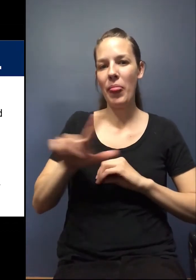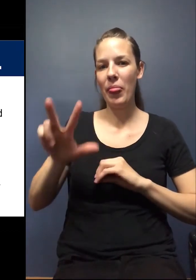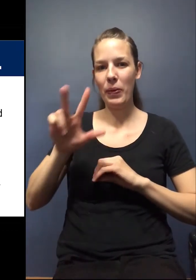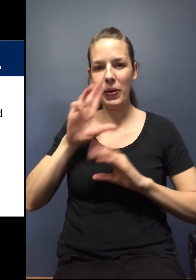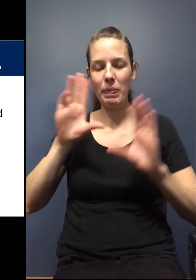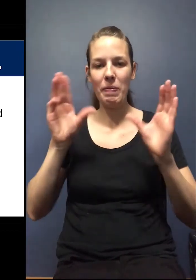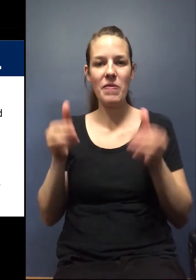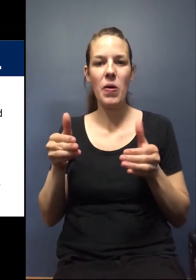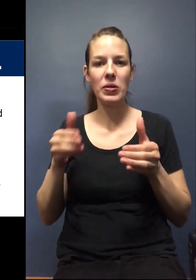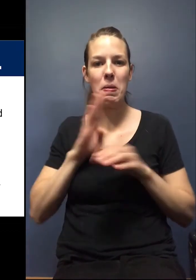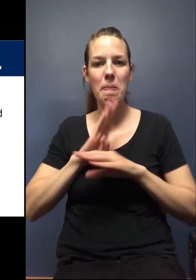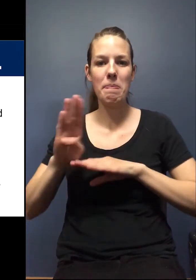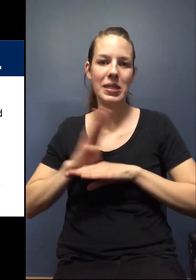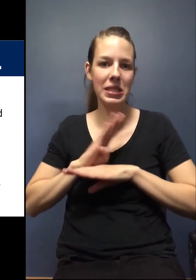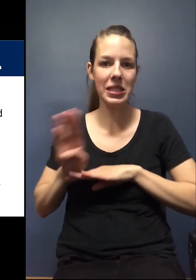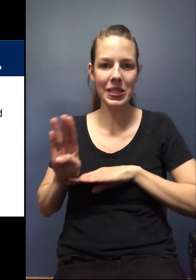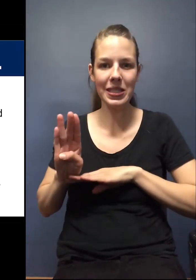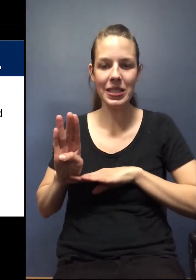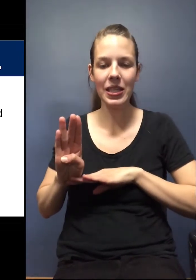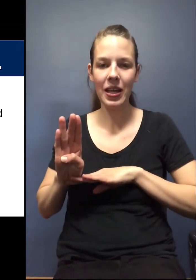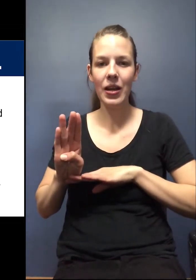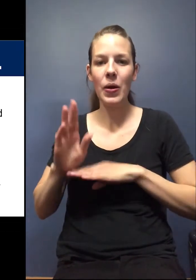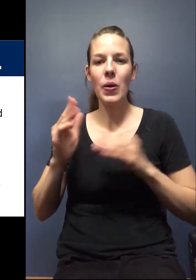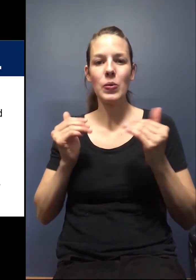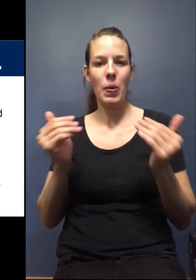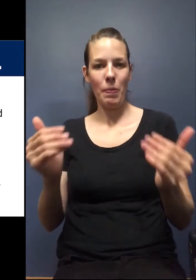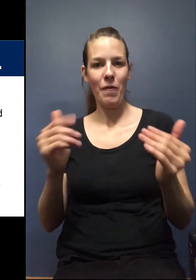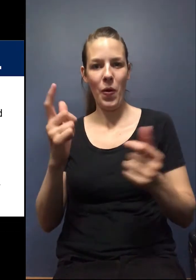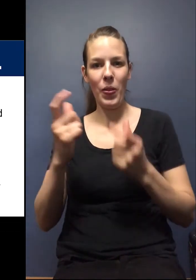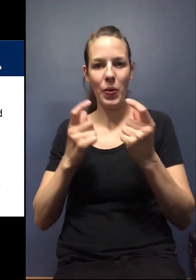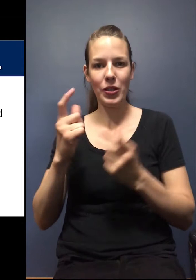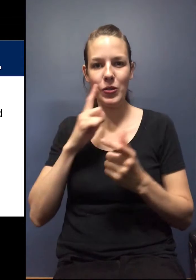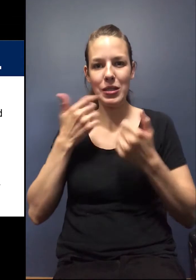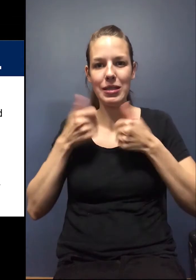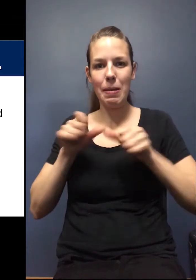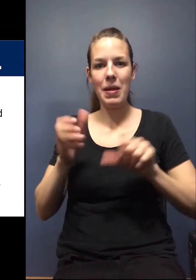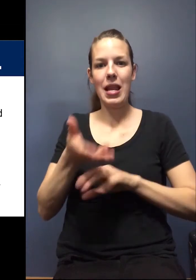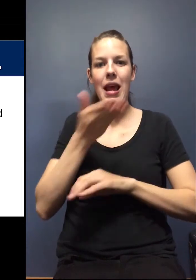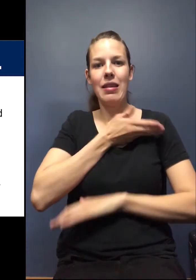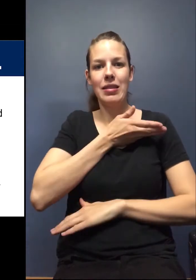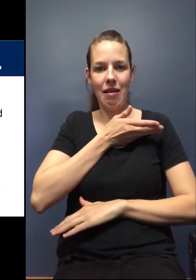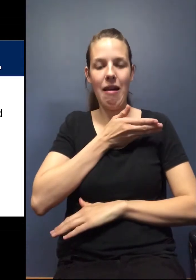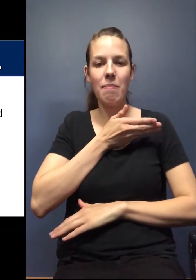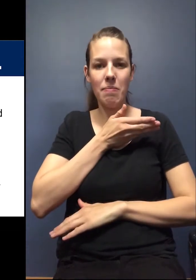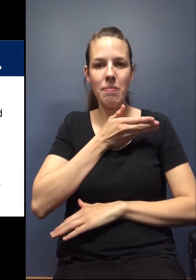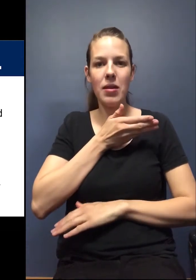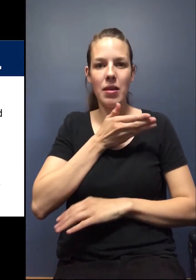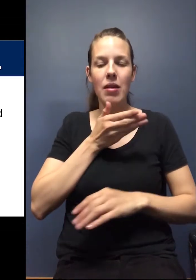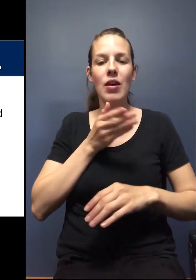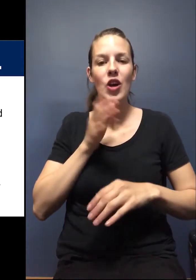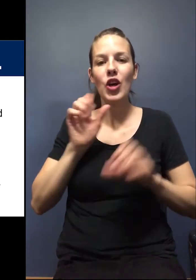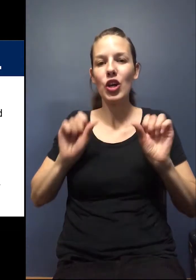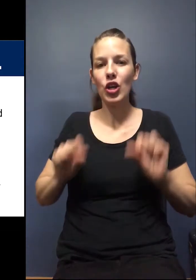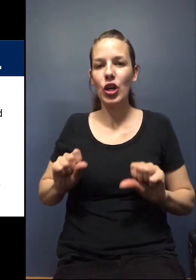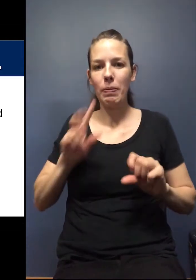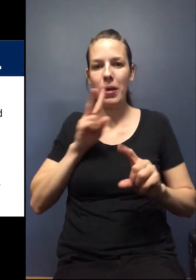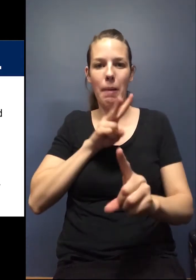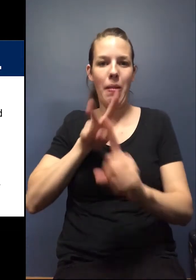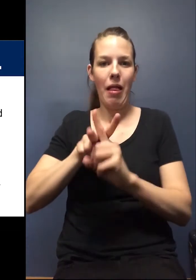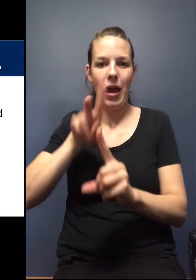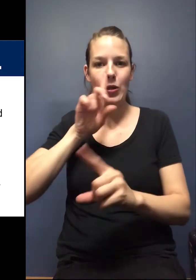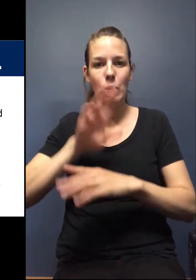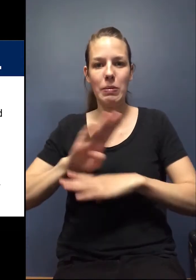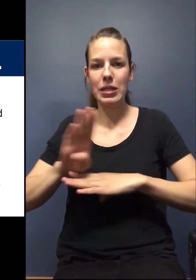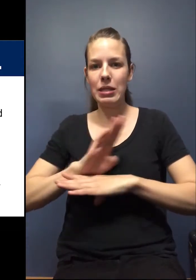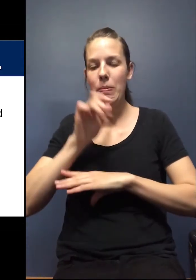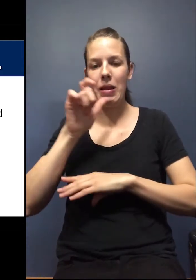have been focused on businesses, uh, as we move forward in the questions that were submitted ahead of time, uh, they could be applied to